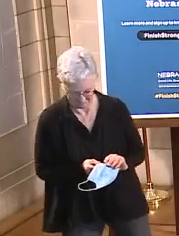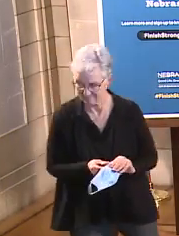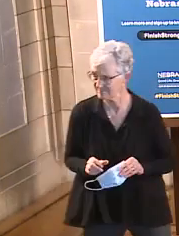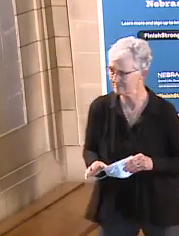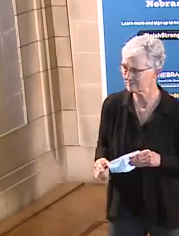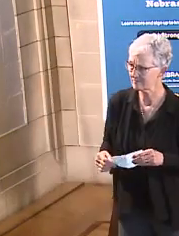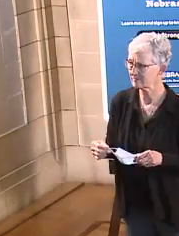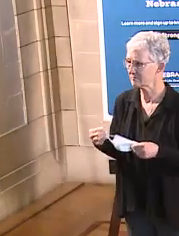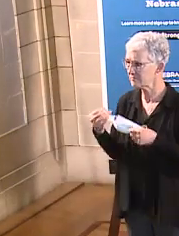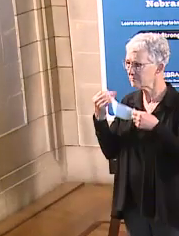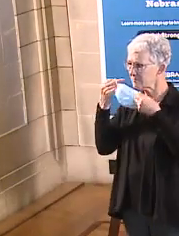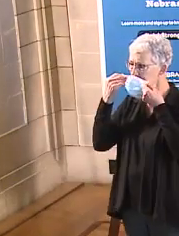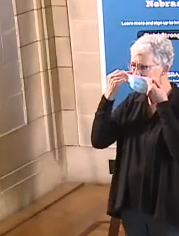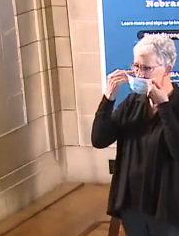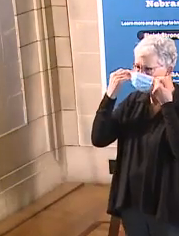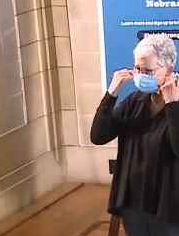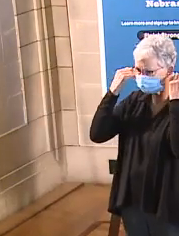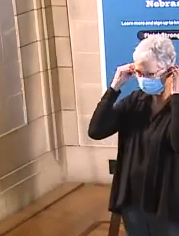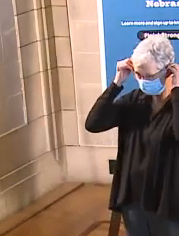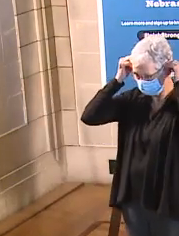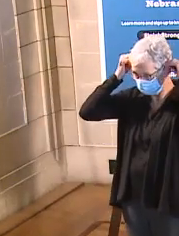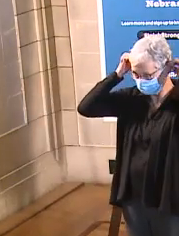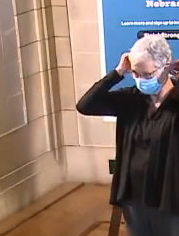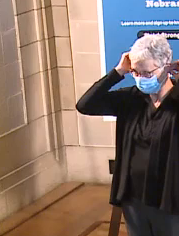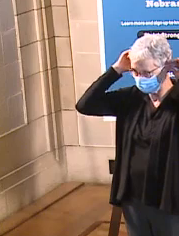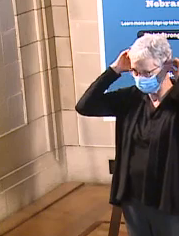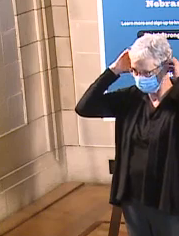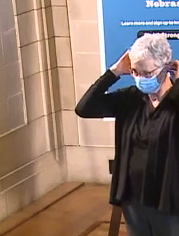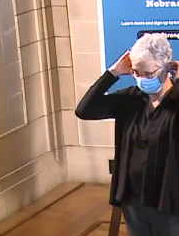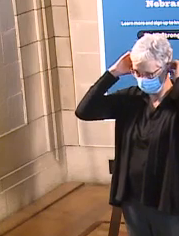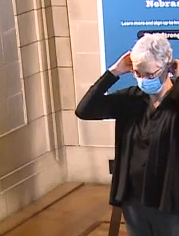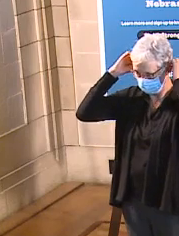Can we get a picture of you and Chris and Nicole? Absolutely.